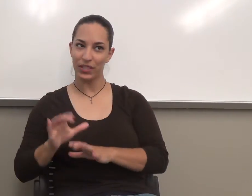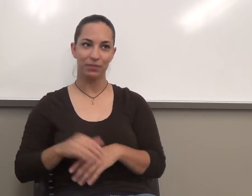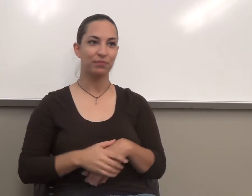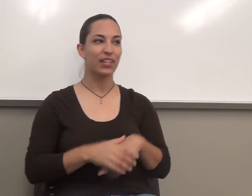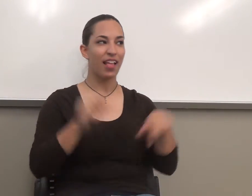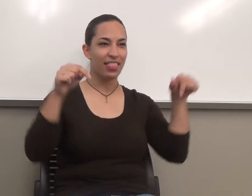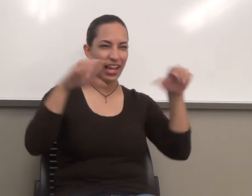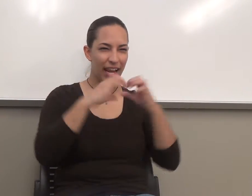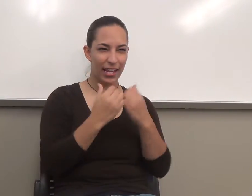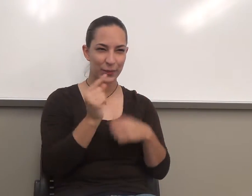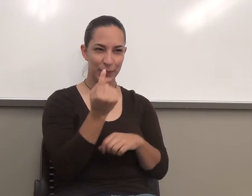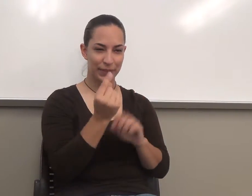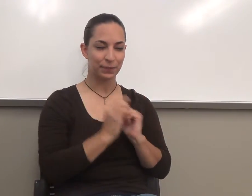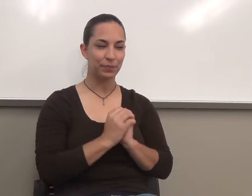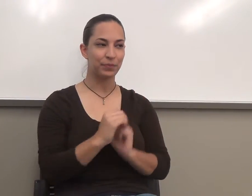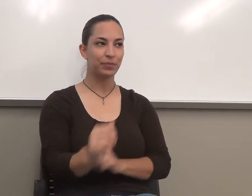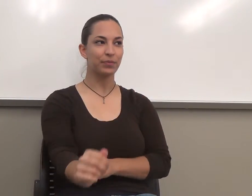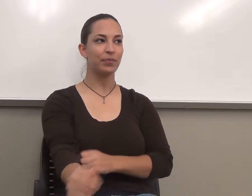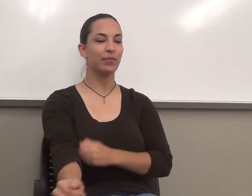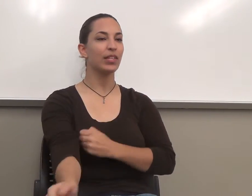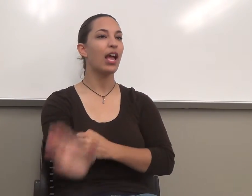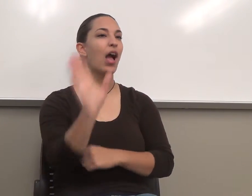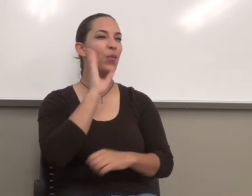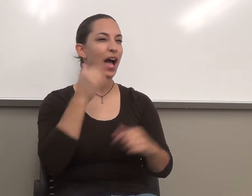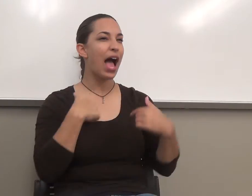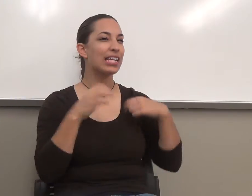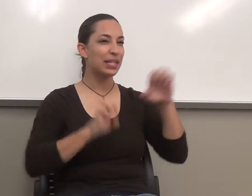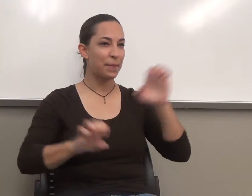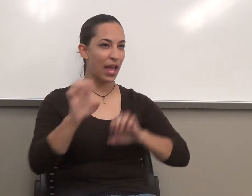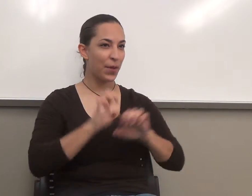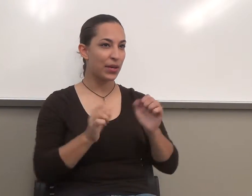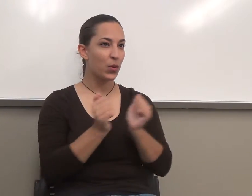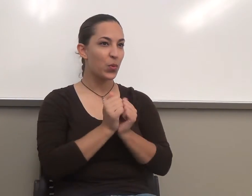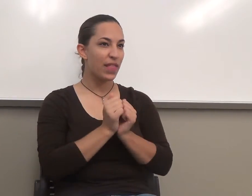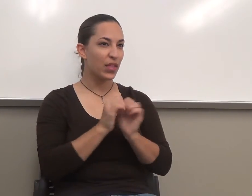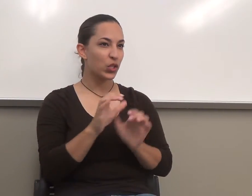be my guinea pig class. I'm going to experiment with doing a grade book online.